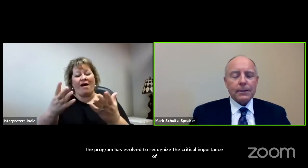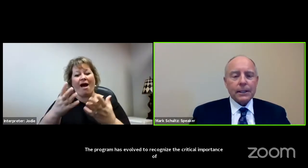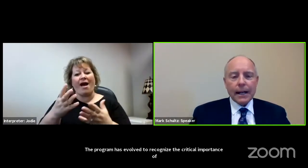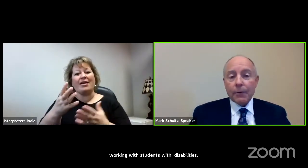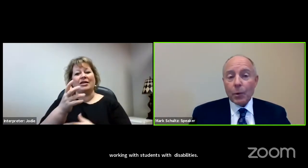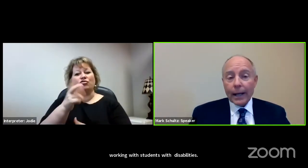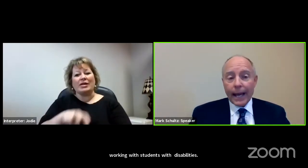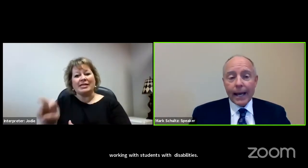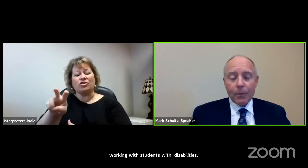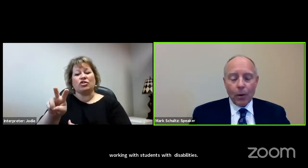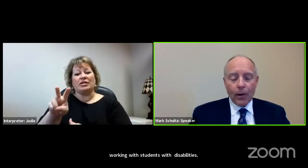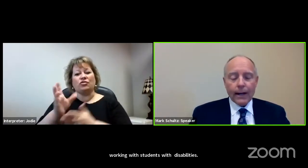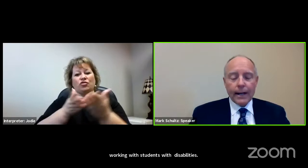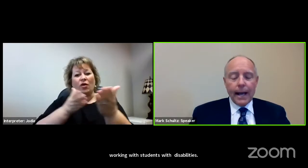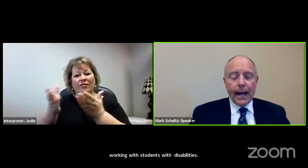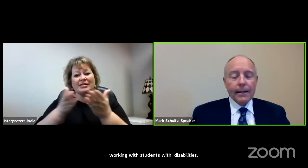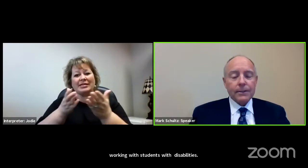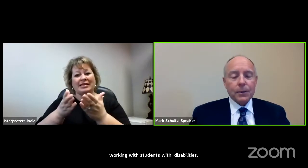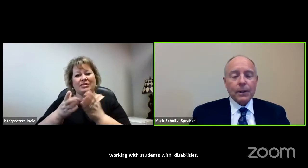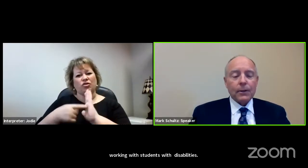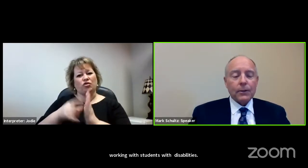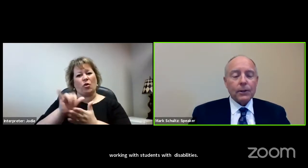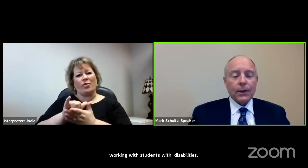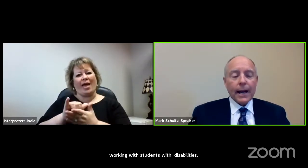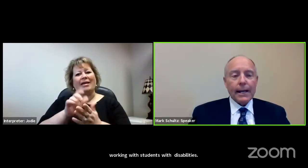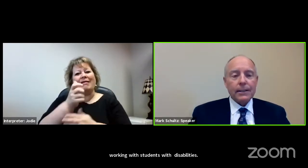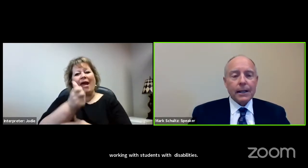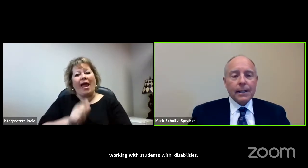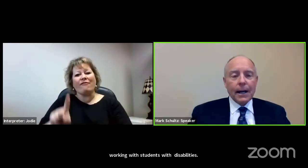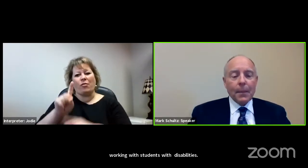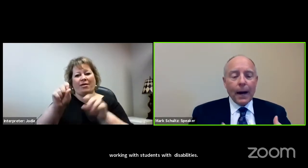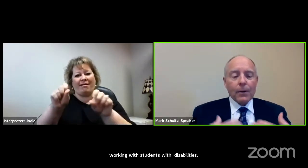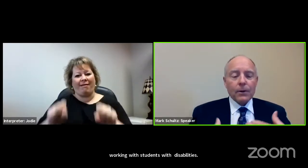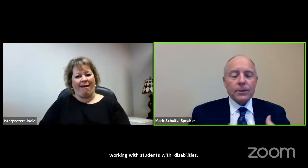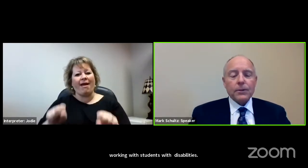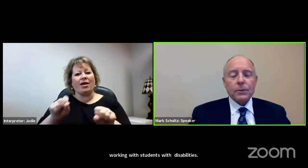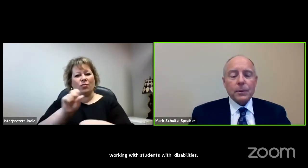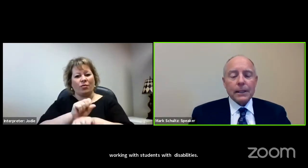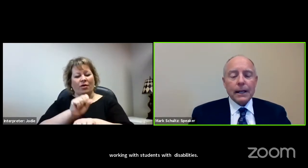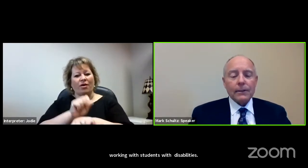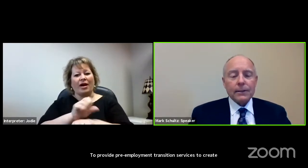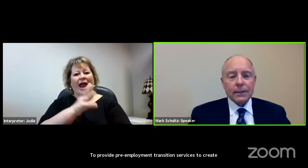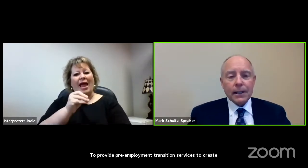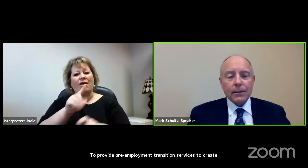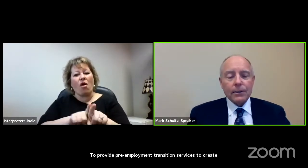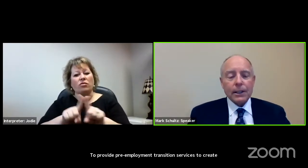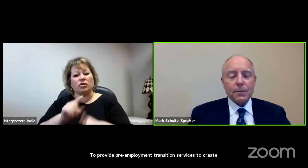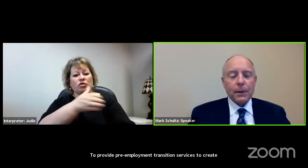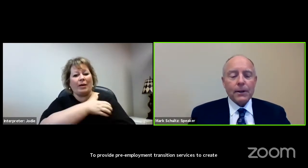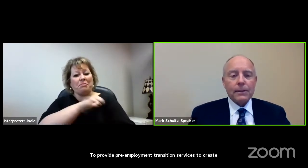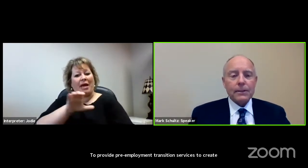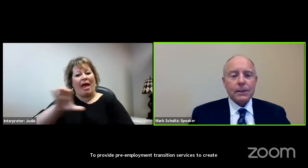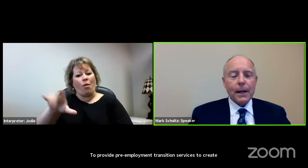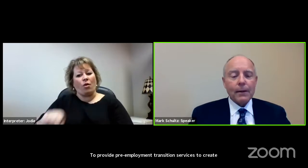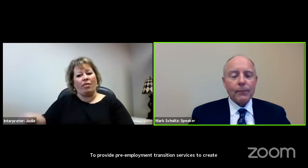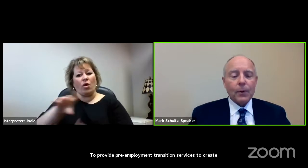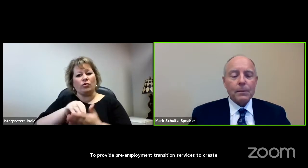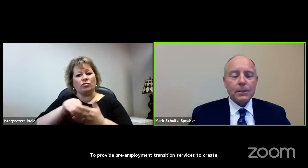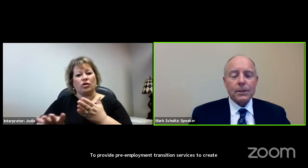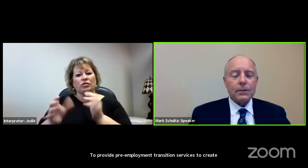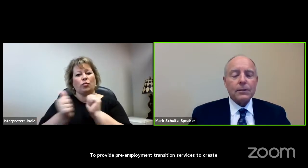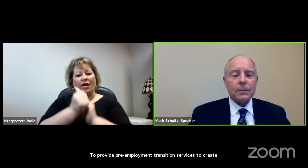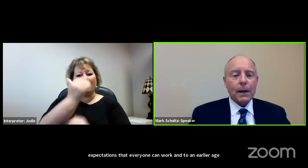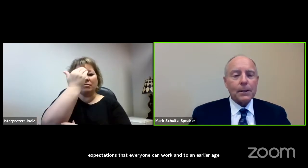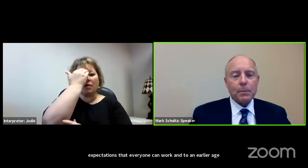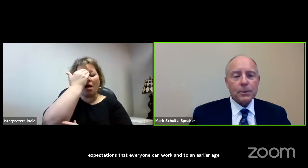expectations that everyone can work and to an earlier age empower those students with the knowledge skills and experience to make